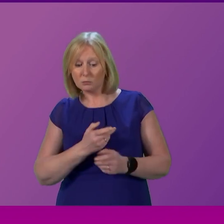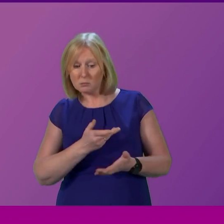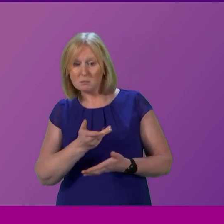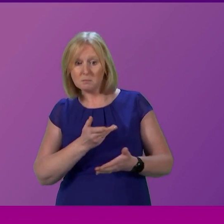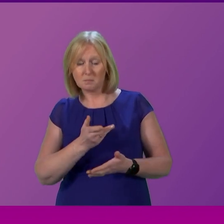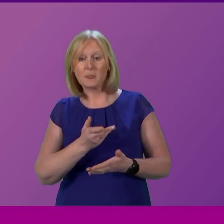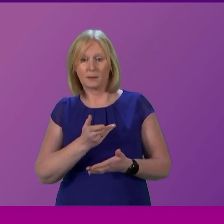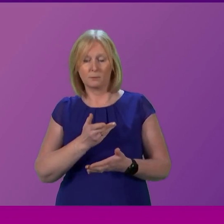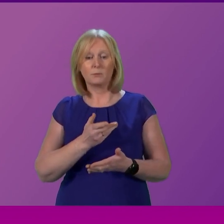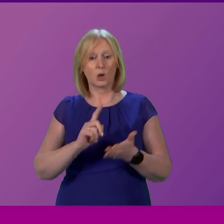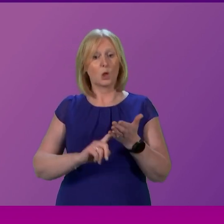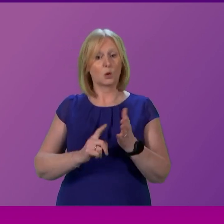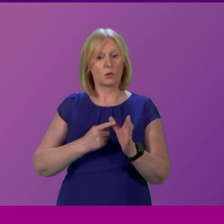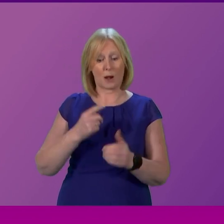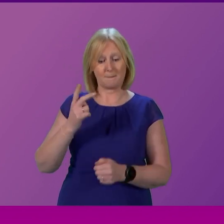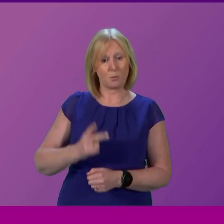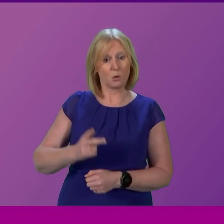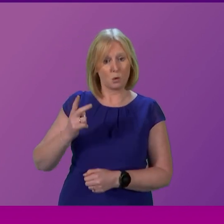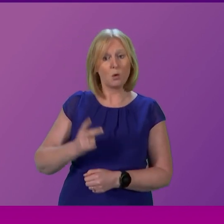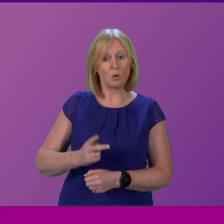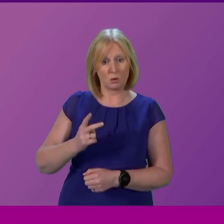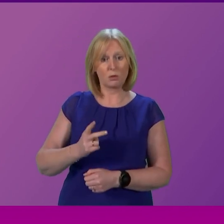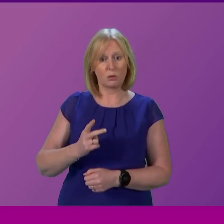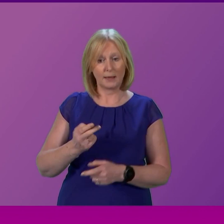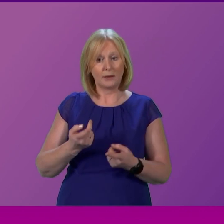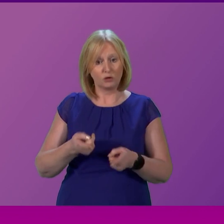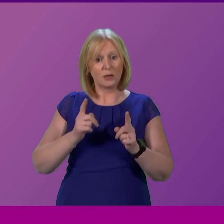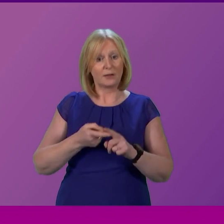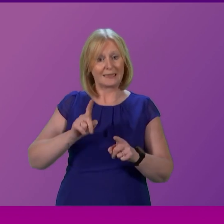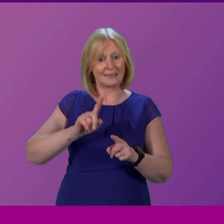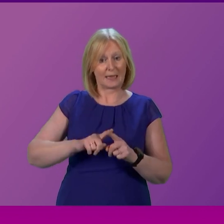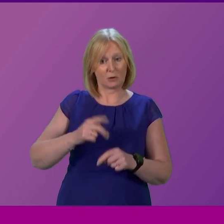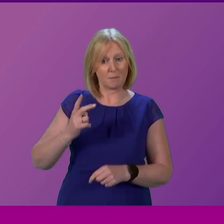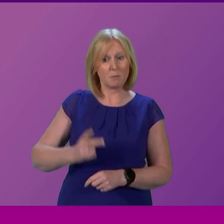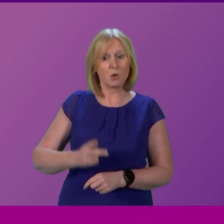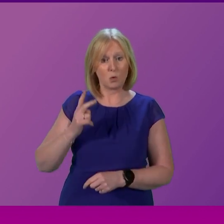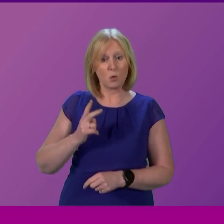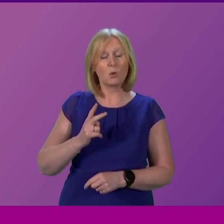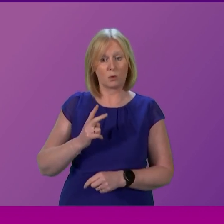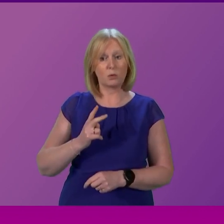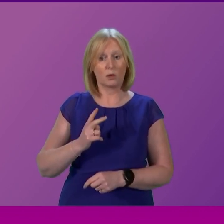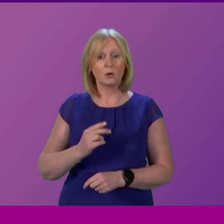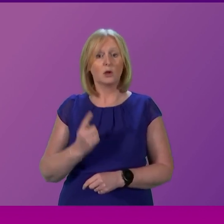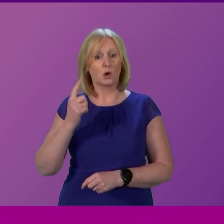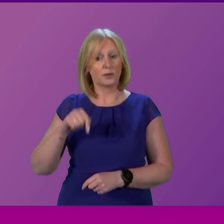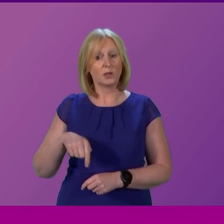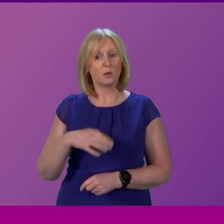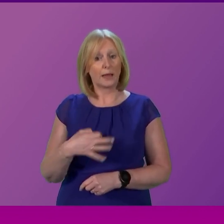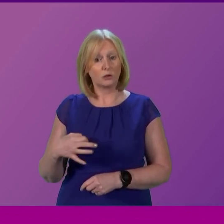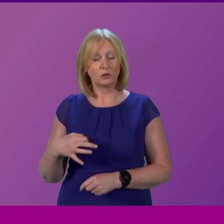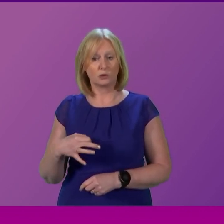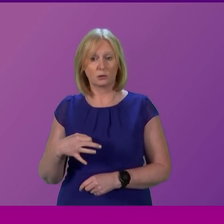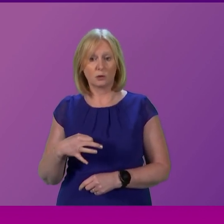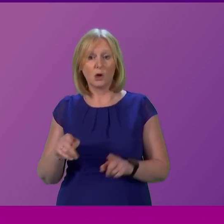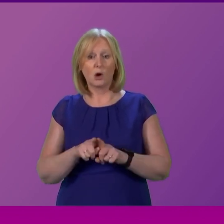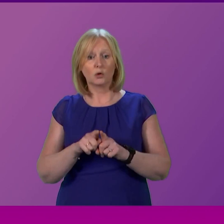the local authorities and both the chief executives of both North Lanarkshire and South Lanarkshire Council and indeed the health board it's very clear